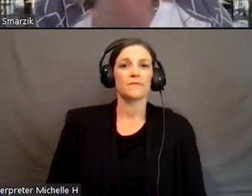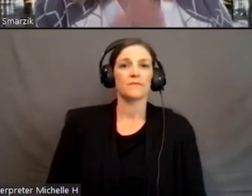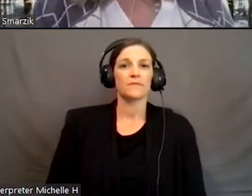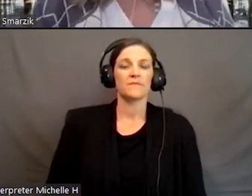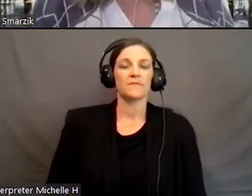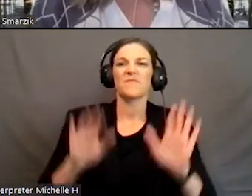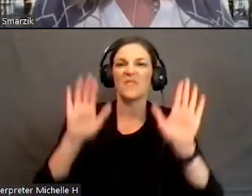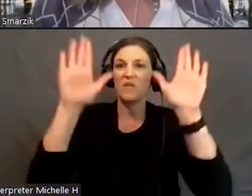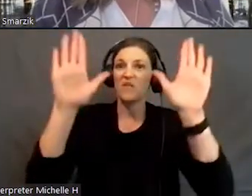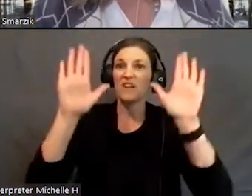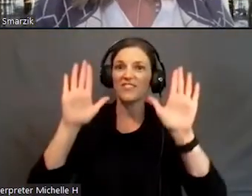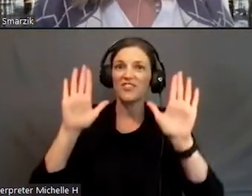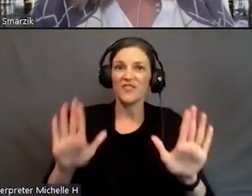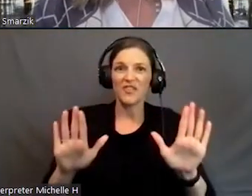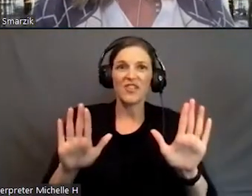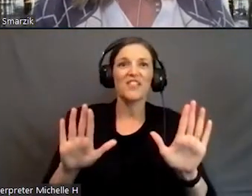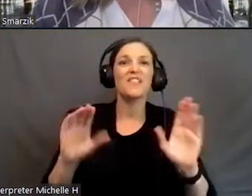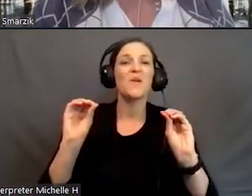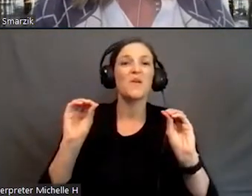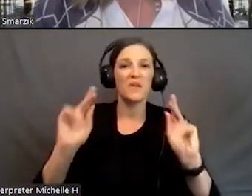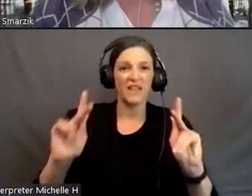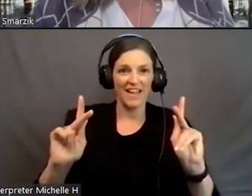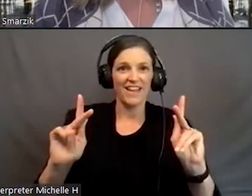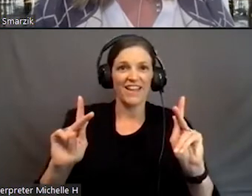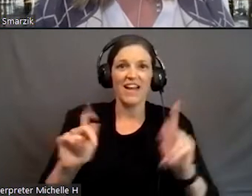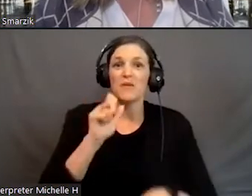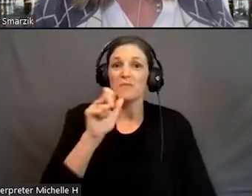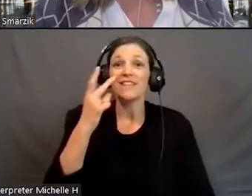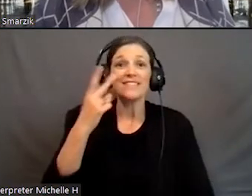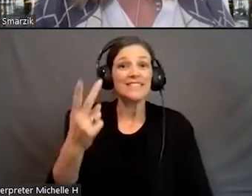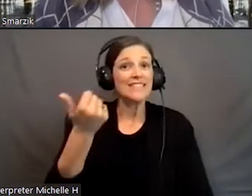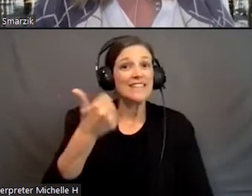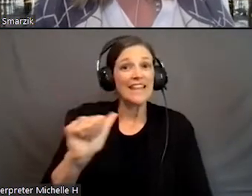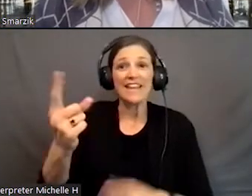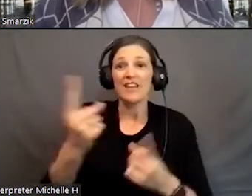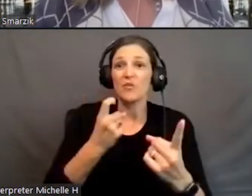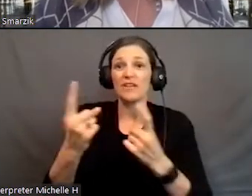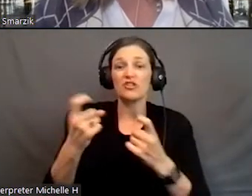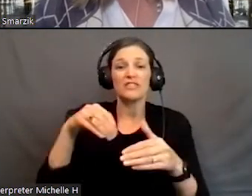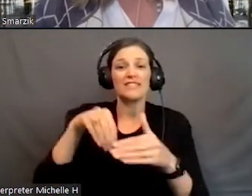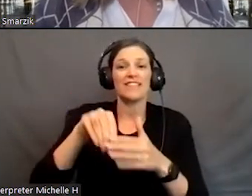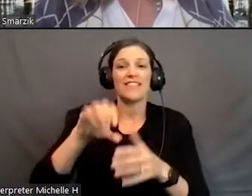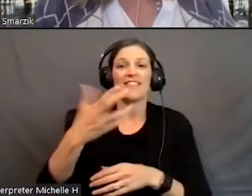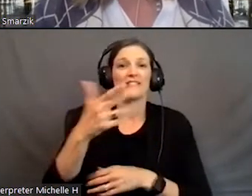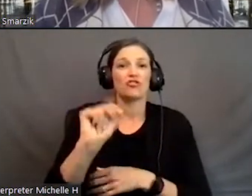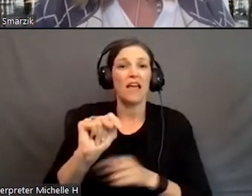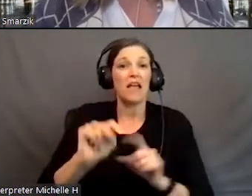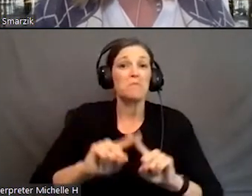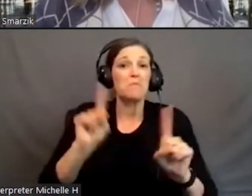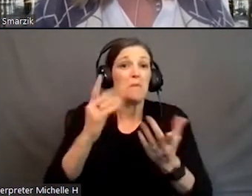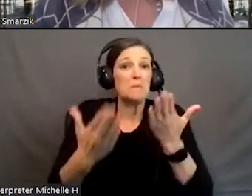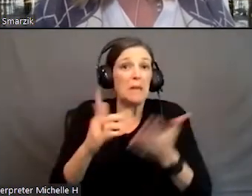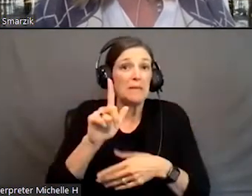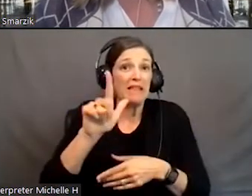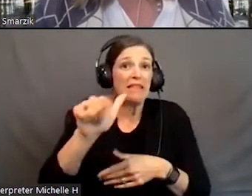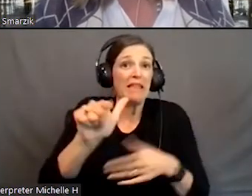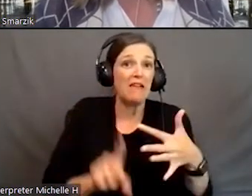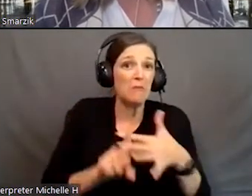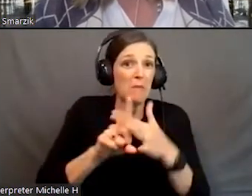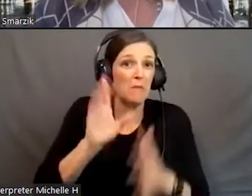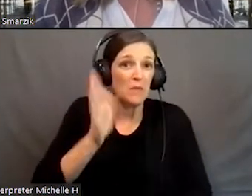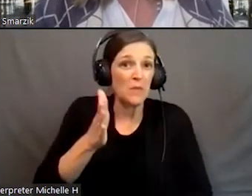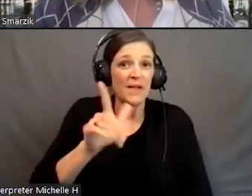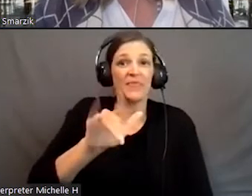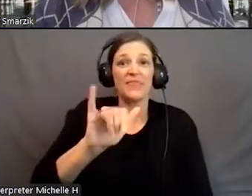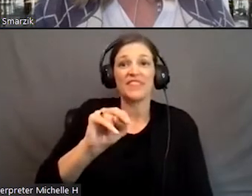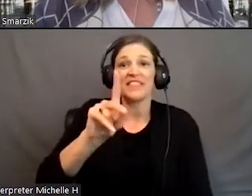Wonderful. Okay, so I'm not seeing any questions in the chat, but that doesn't mean that they won't come up in a little bit. Linda, I'm keeping